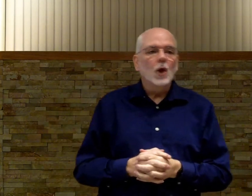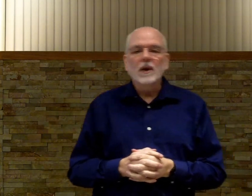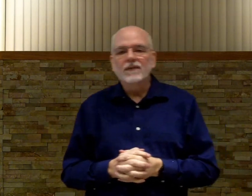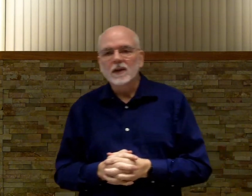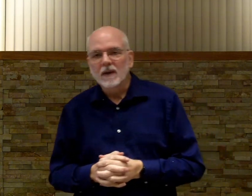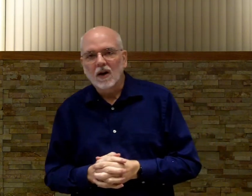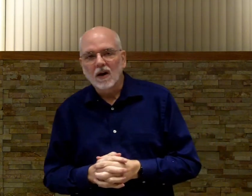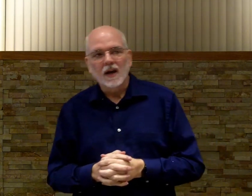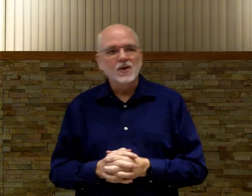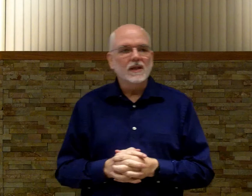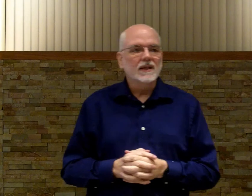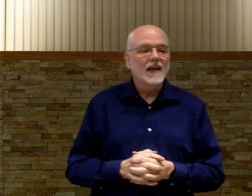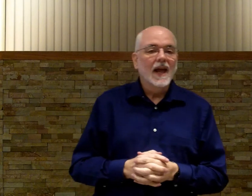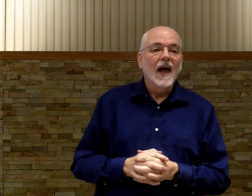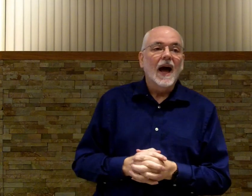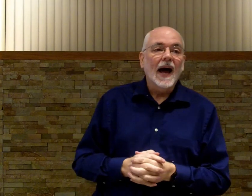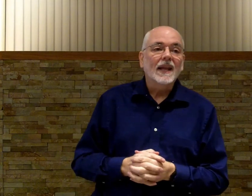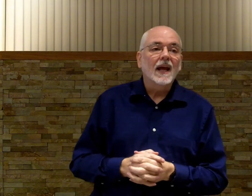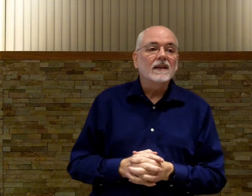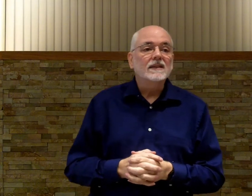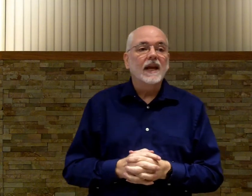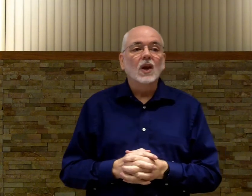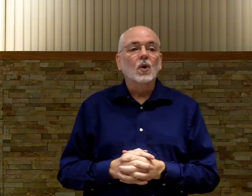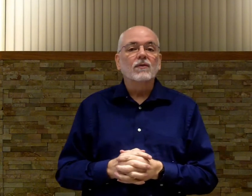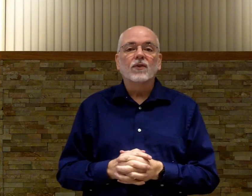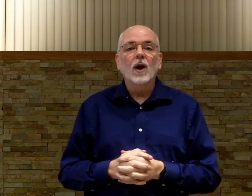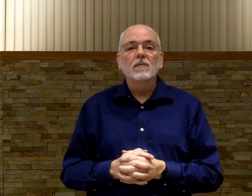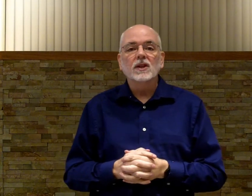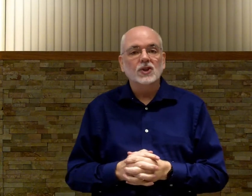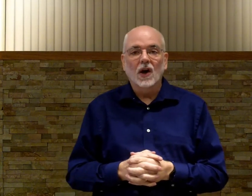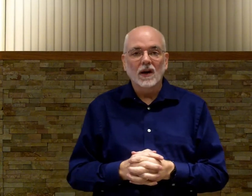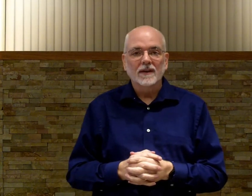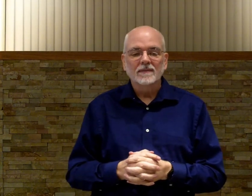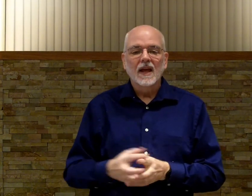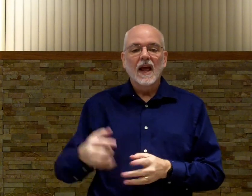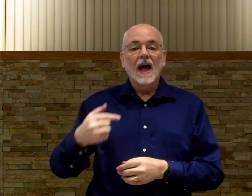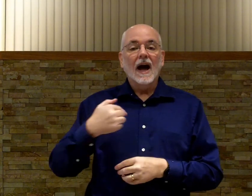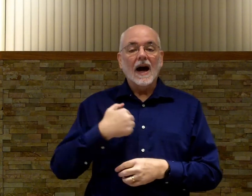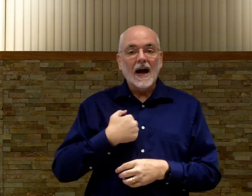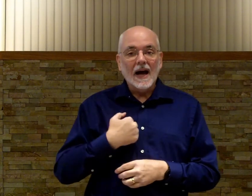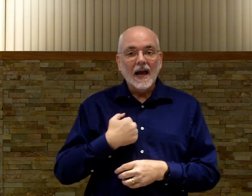Nobody Fills My Heart Like Jesus. I'd like to say, Lord, from the start. I